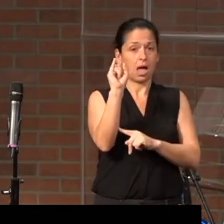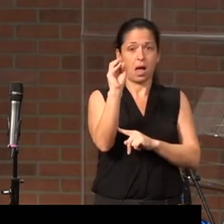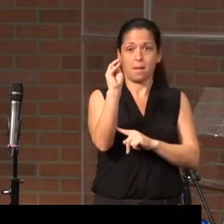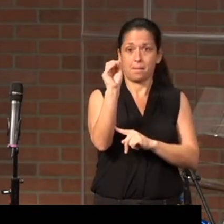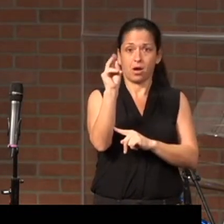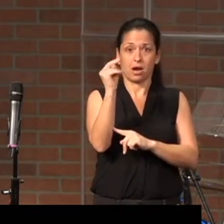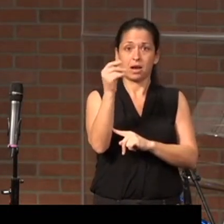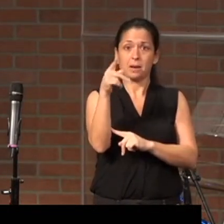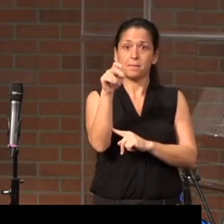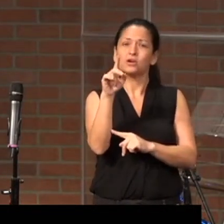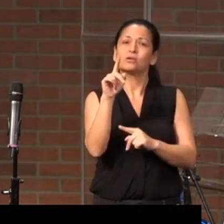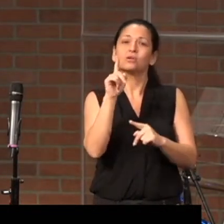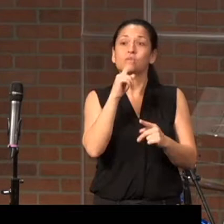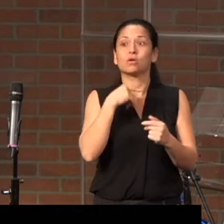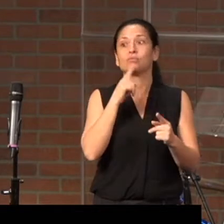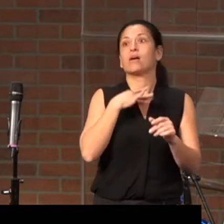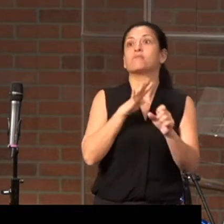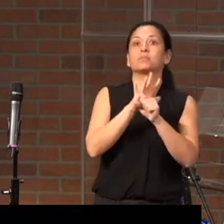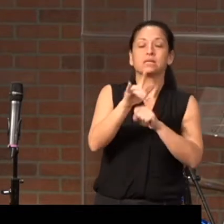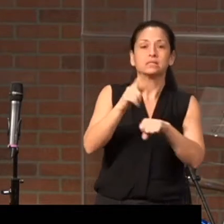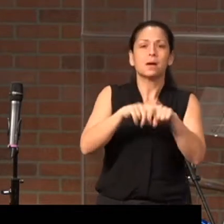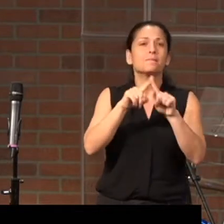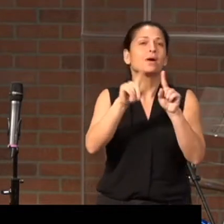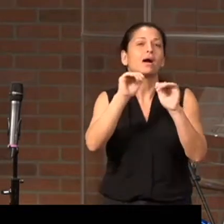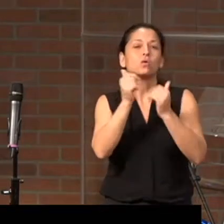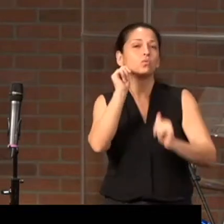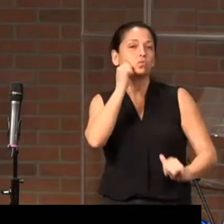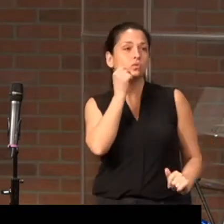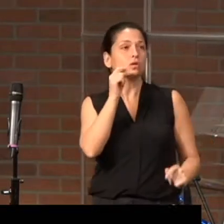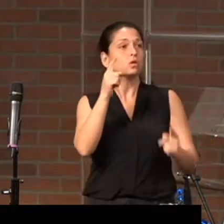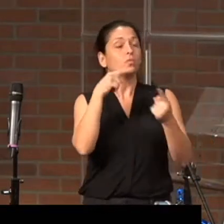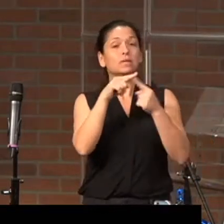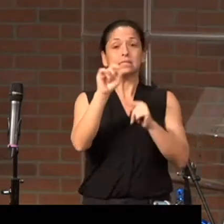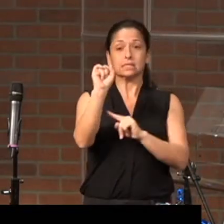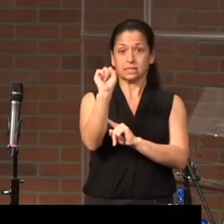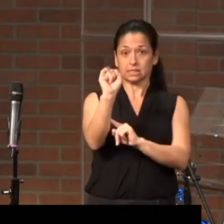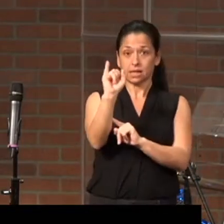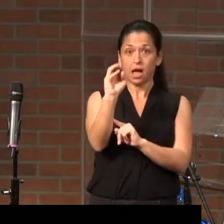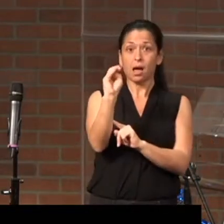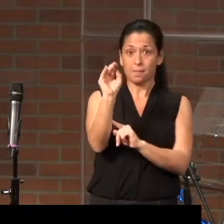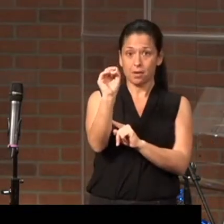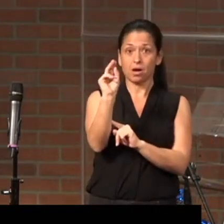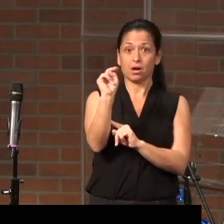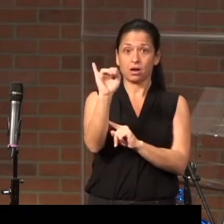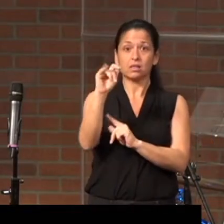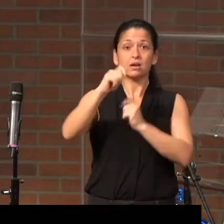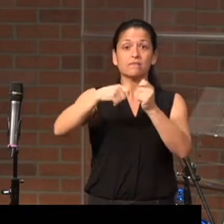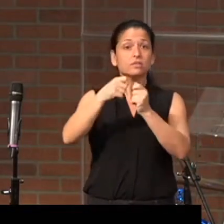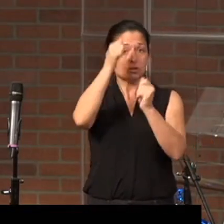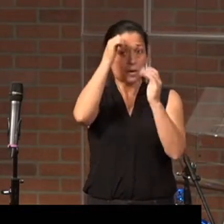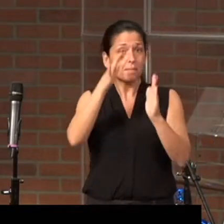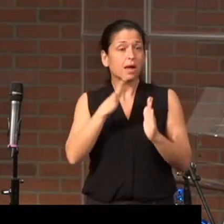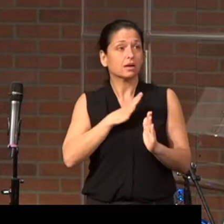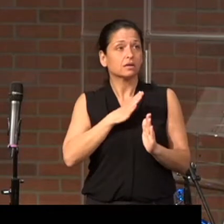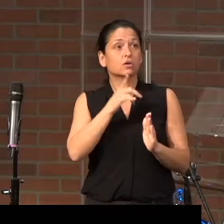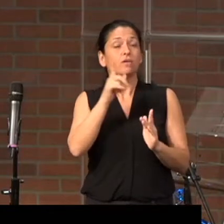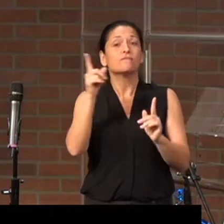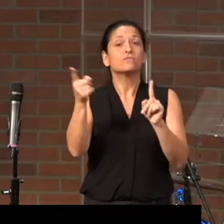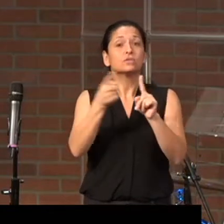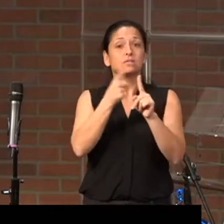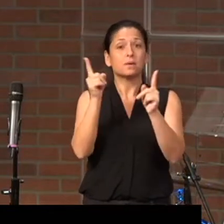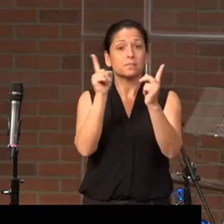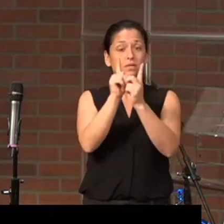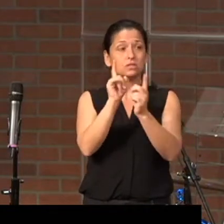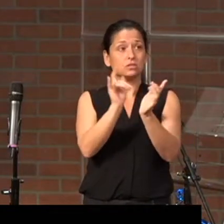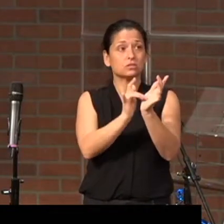but how cool, how cool that when Simon, the fisherman, first met Jesus,